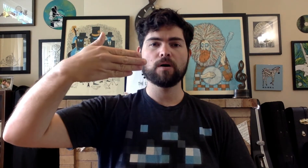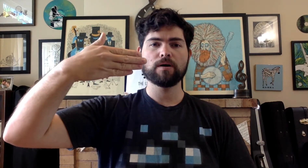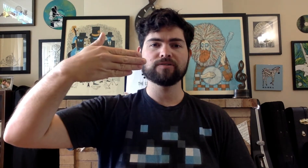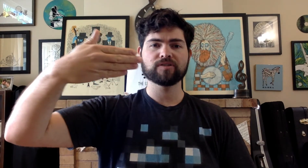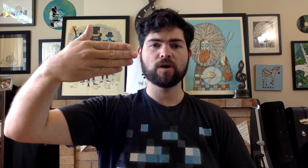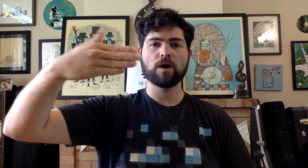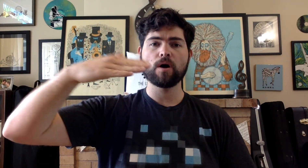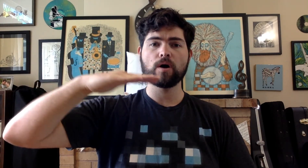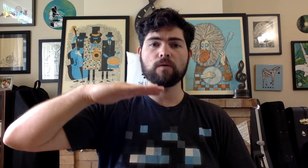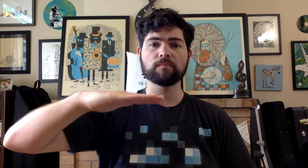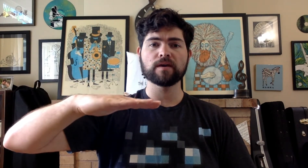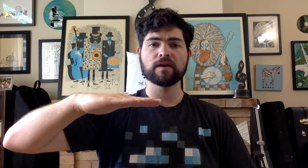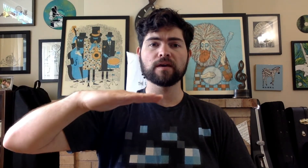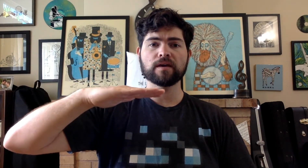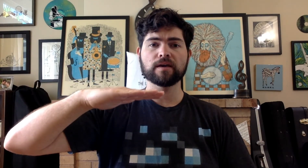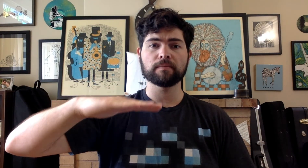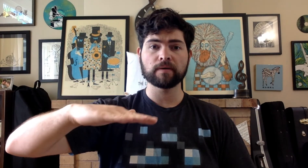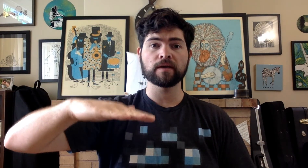Mi, Sol, Mi, Mi,